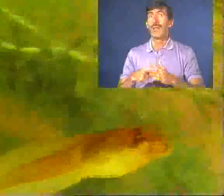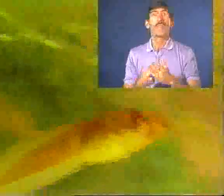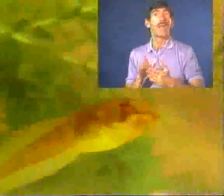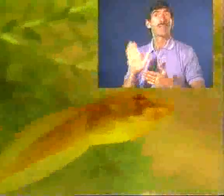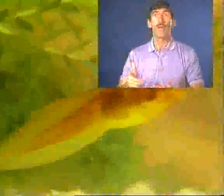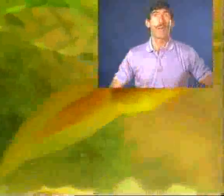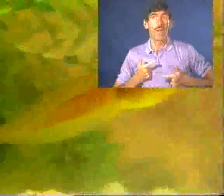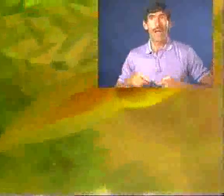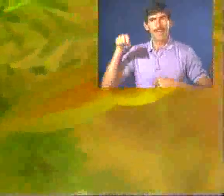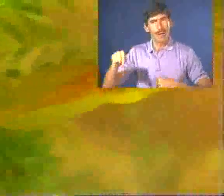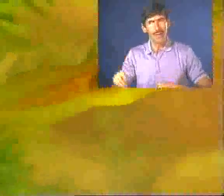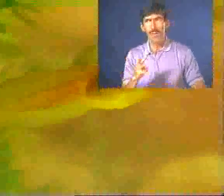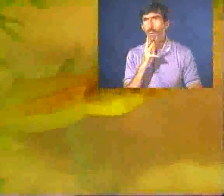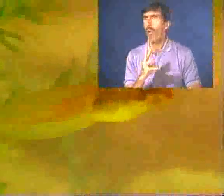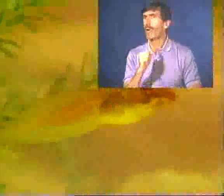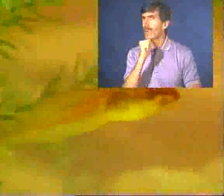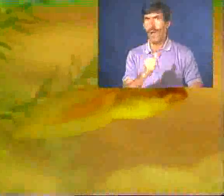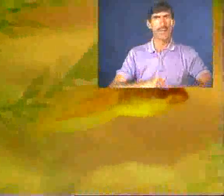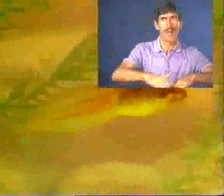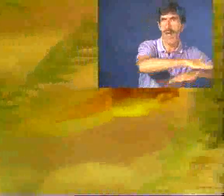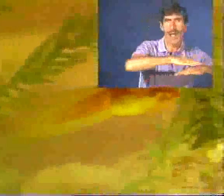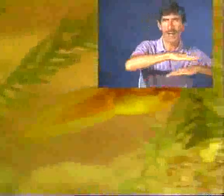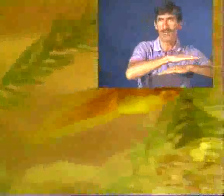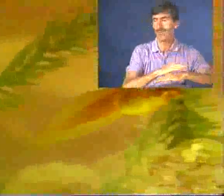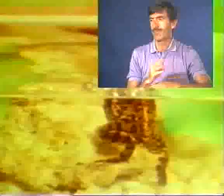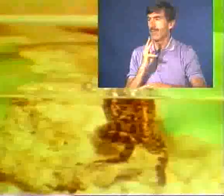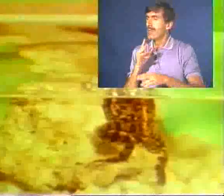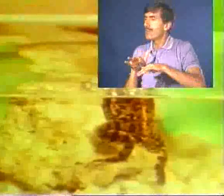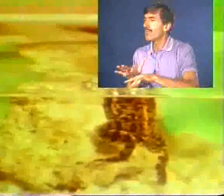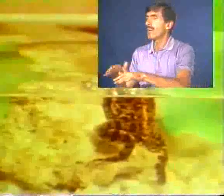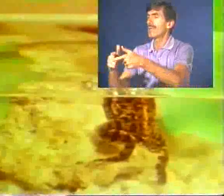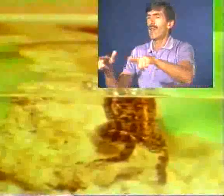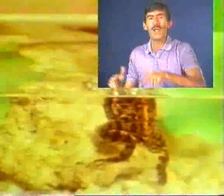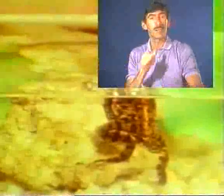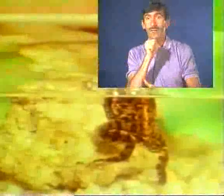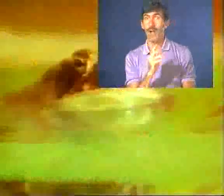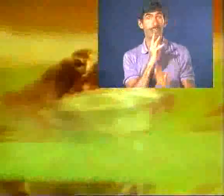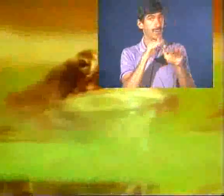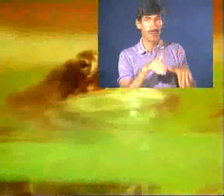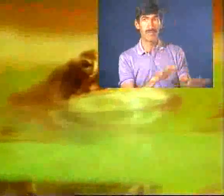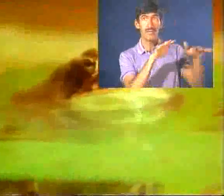They start their lives down in the water, not the land, the streams and lakes, not the sea.